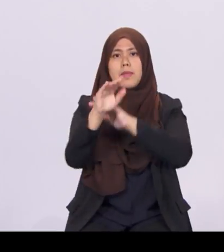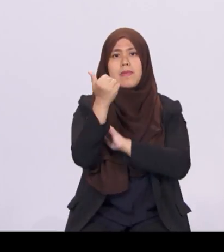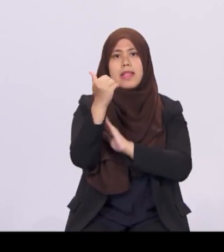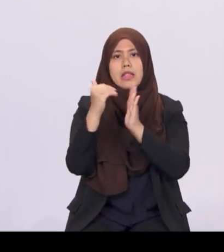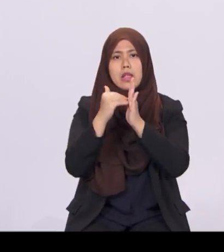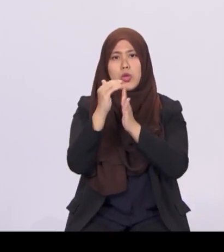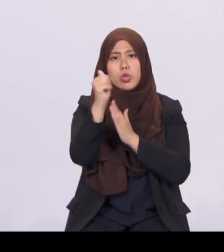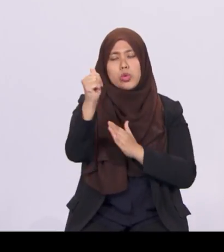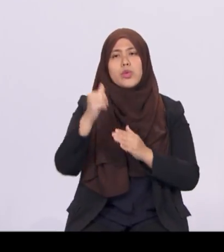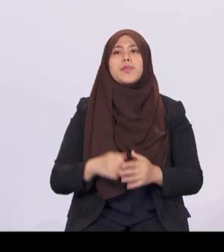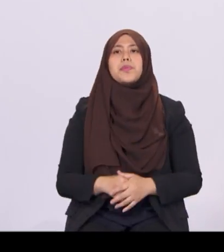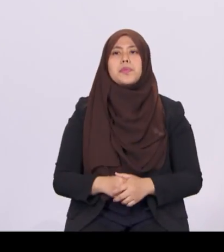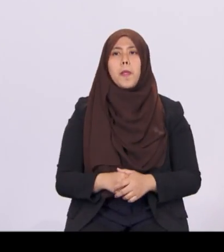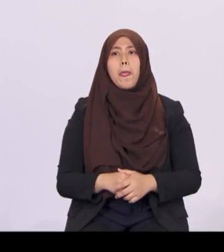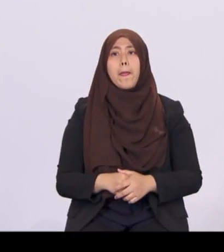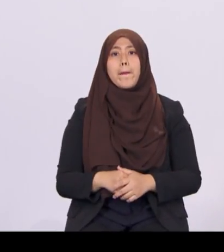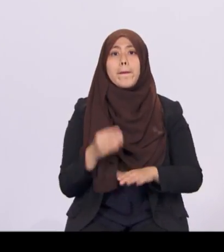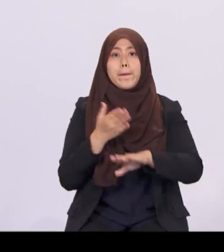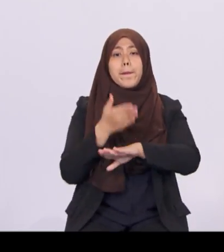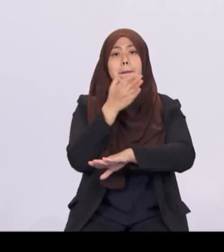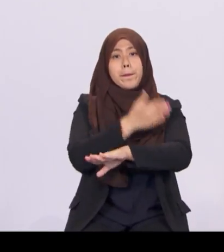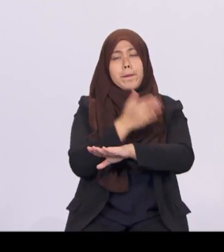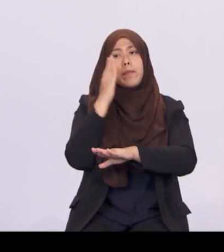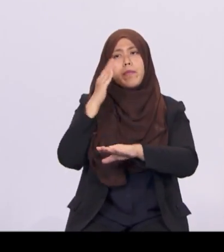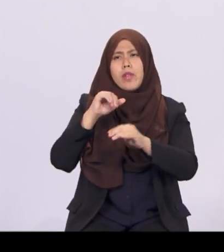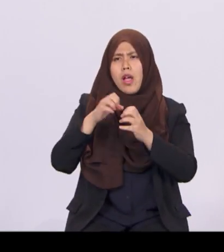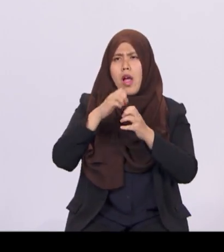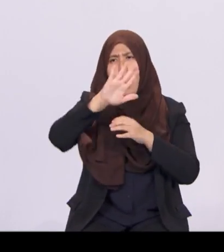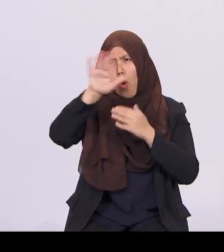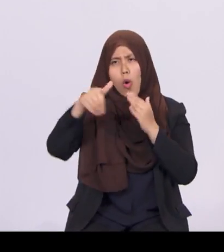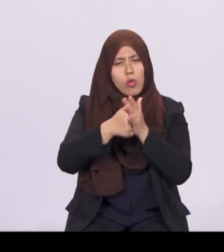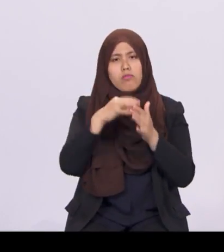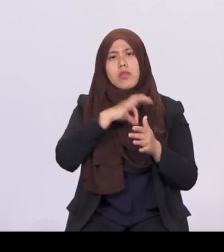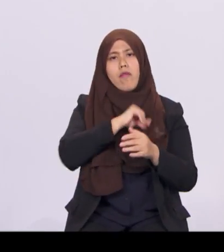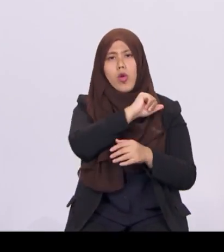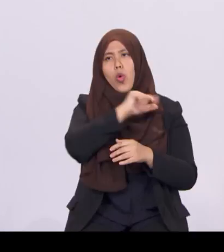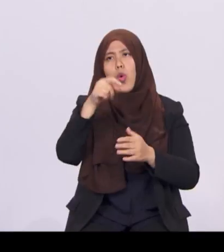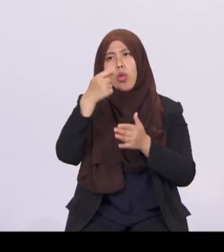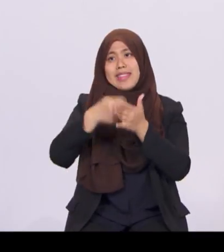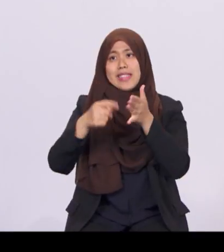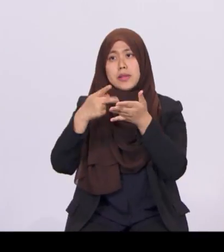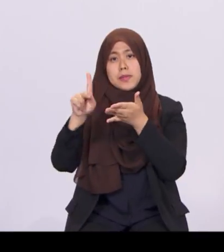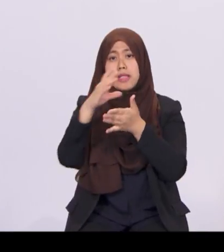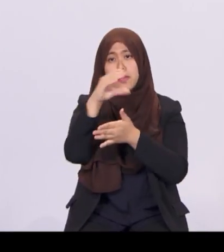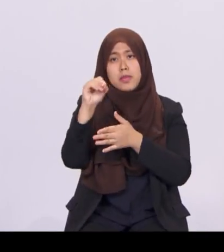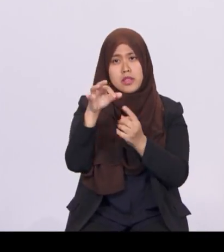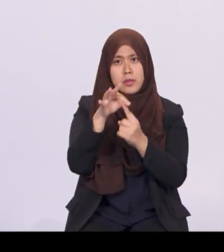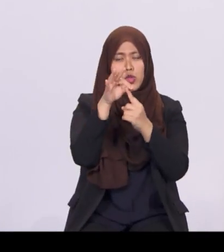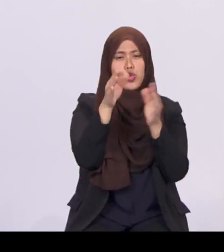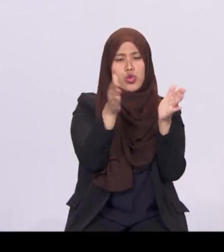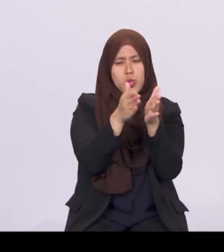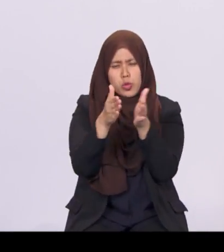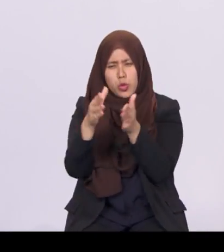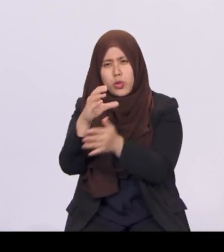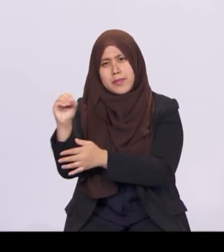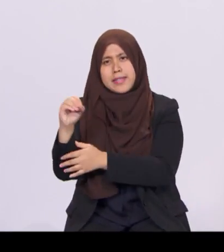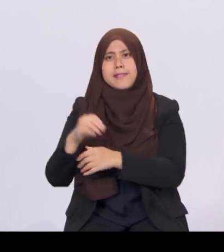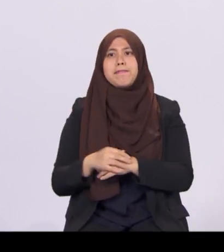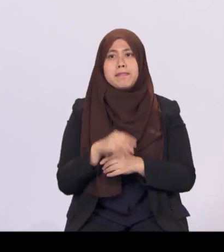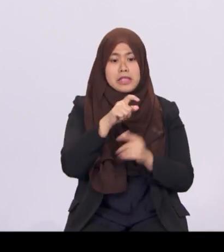The enhancement extension will benefit all taxpaying companies, especially smaller ones. These changes are projected to cost an